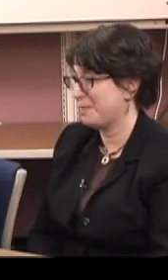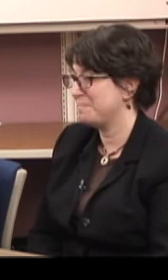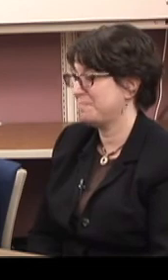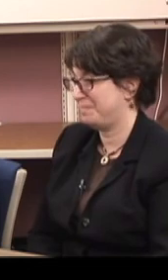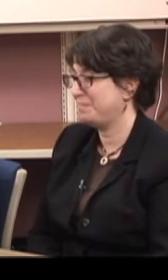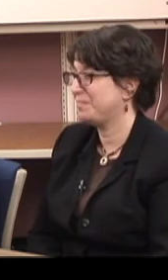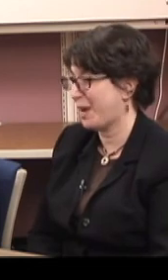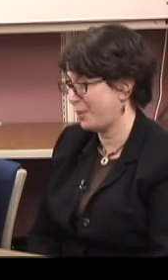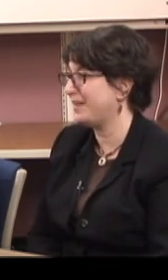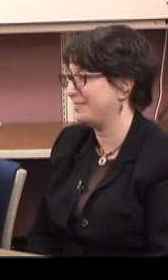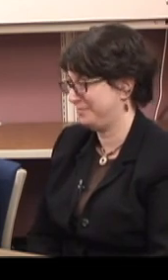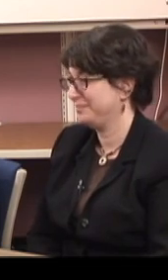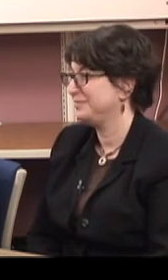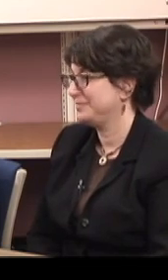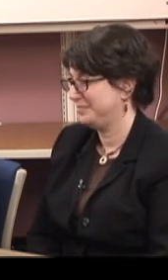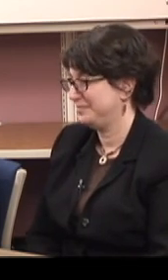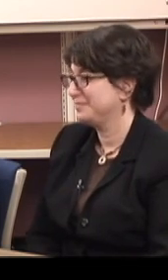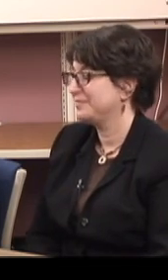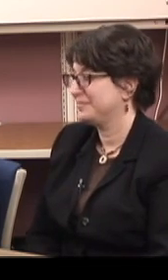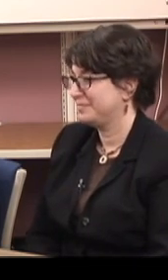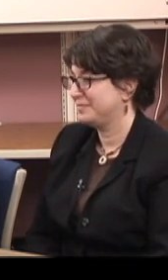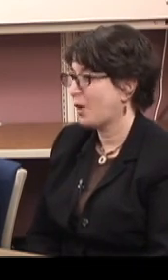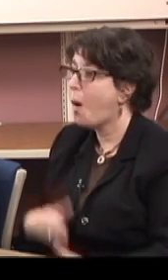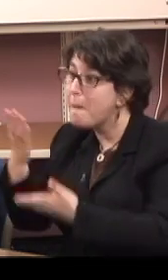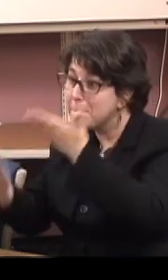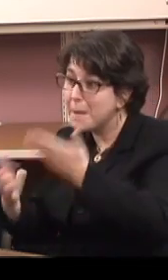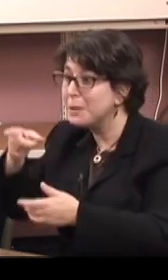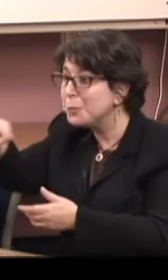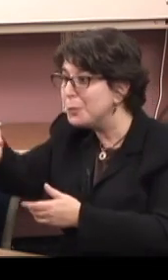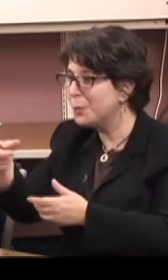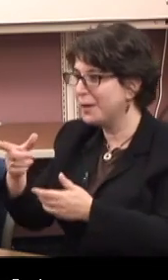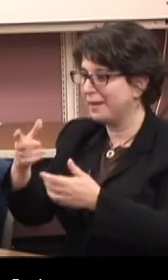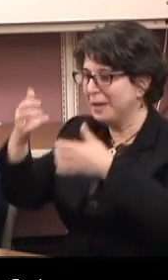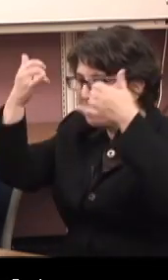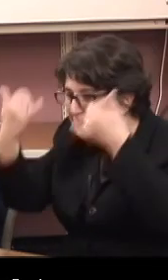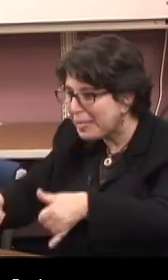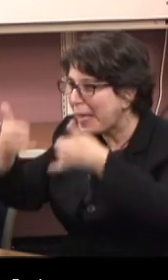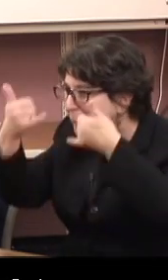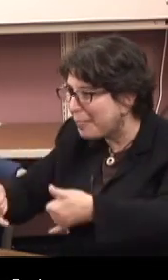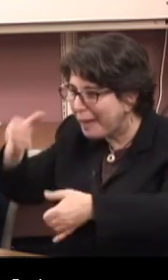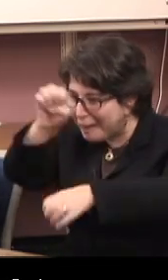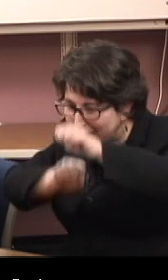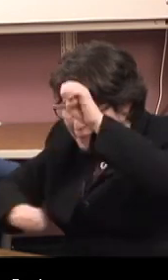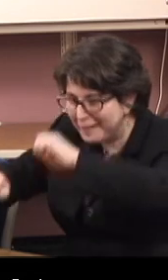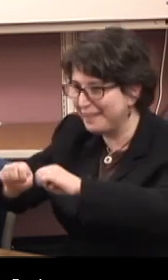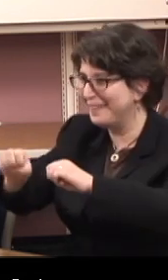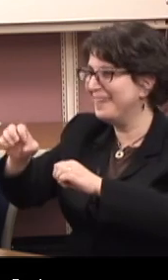Yep. I will. Maybe experiment at home. Cakes, cupcakes.